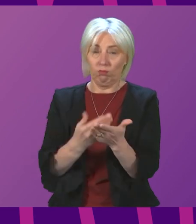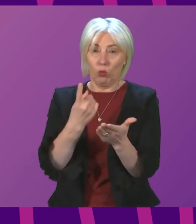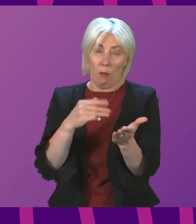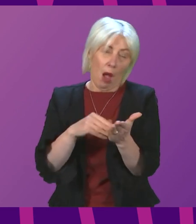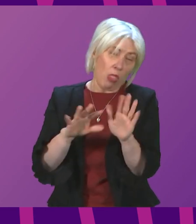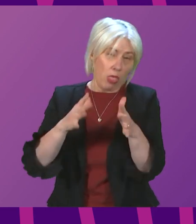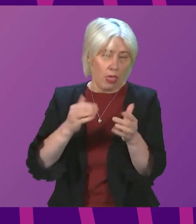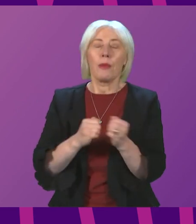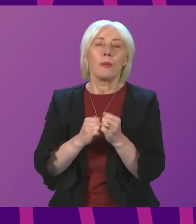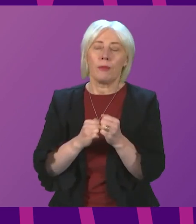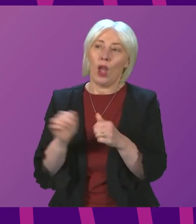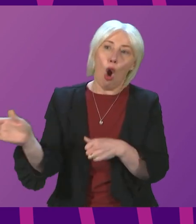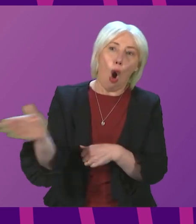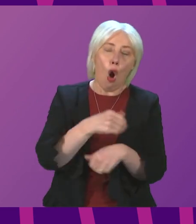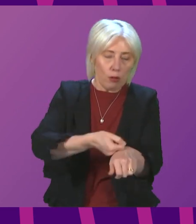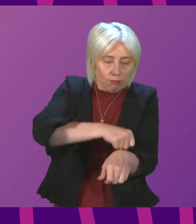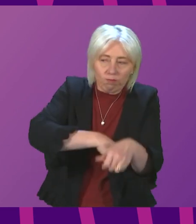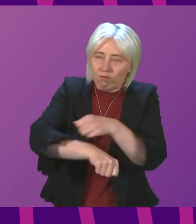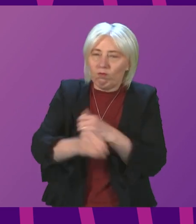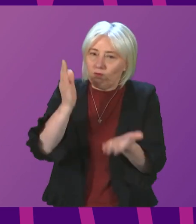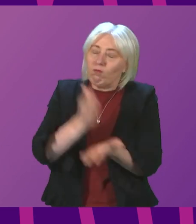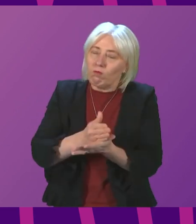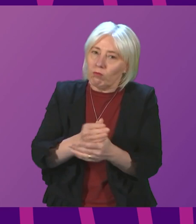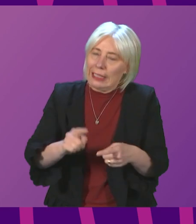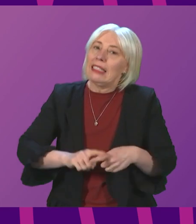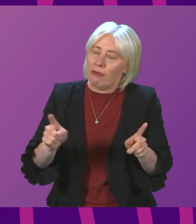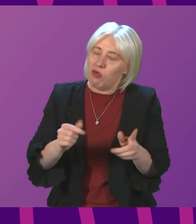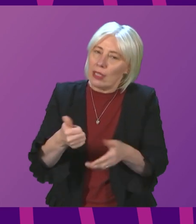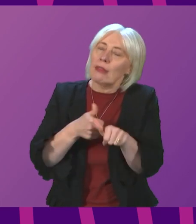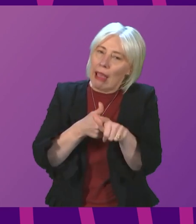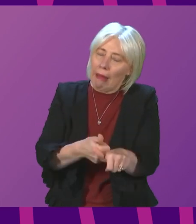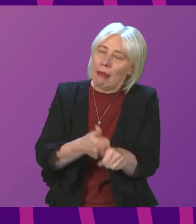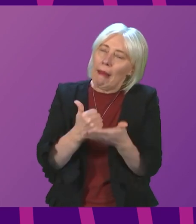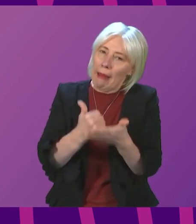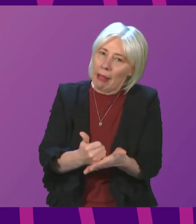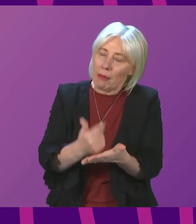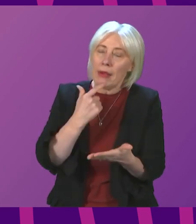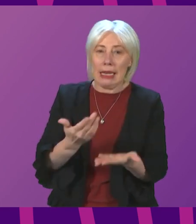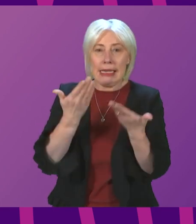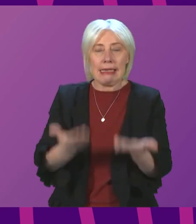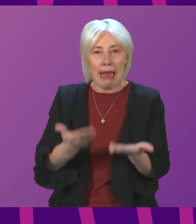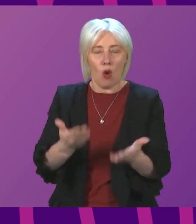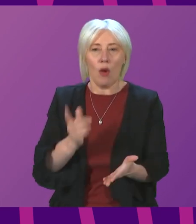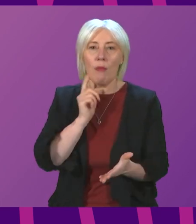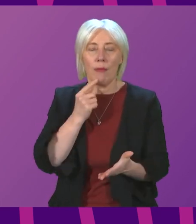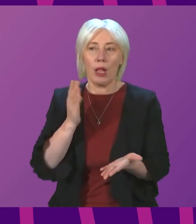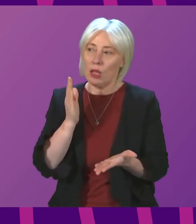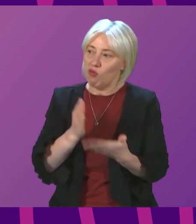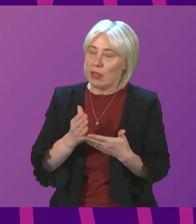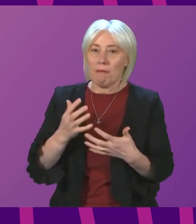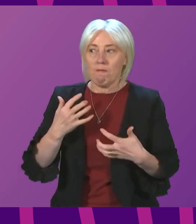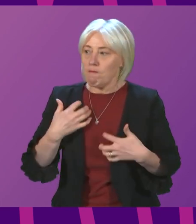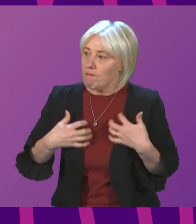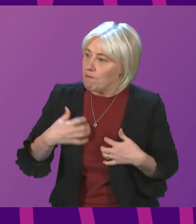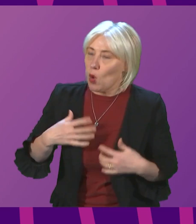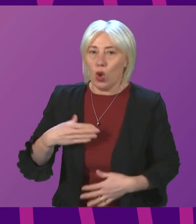or so. Our collective efforts have made a huge difference. I know that many people now, and rightly so, will be looking forward to getting back